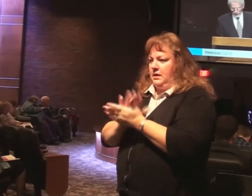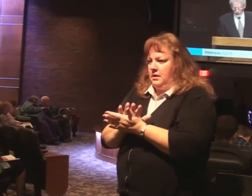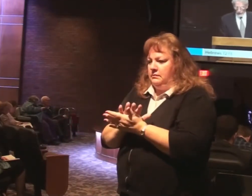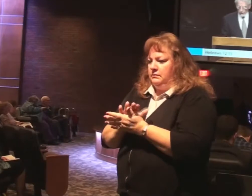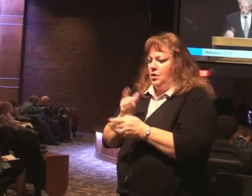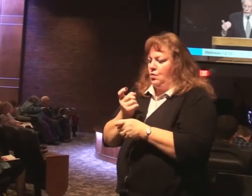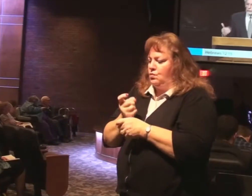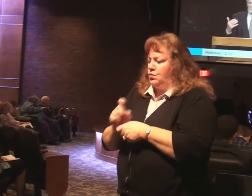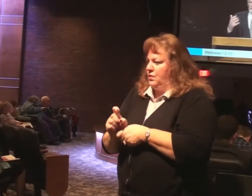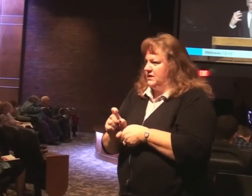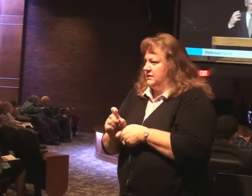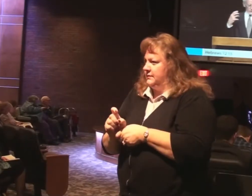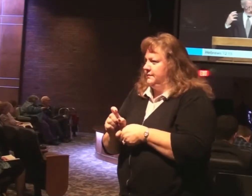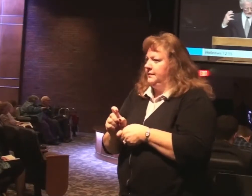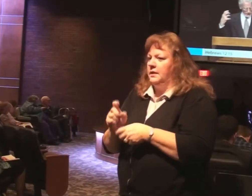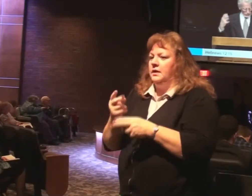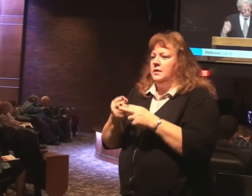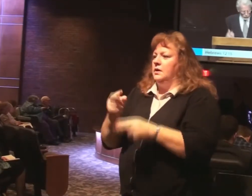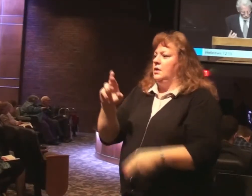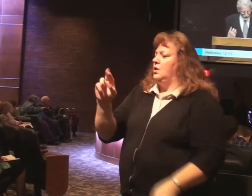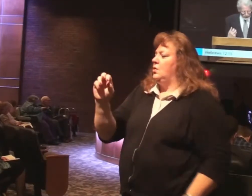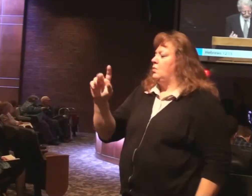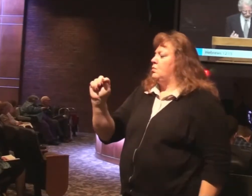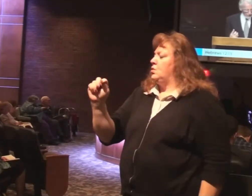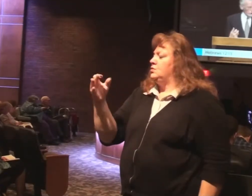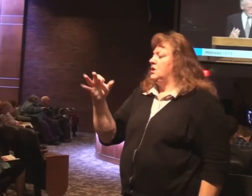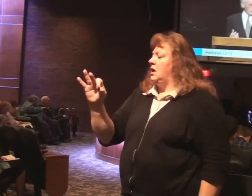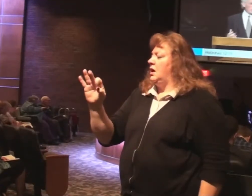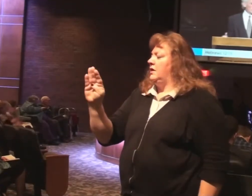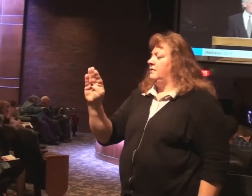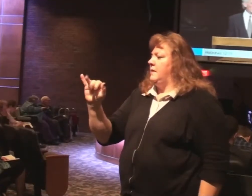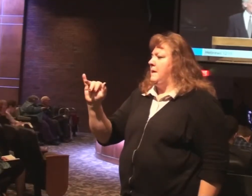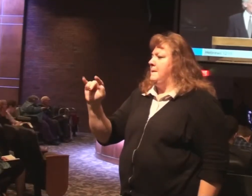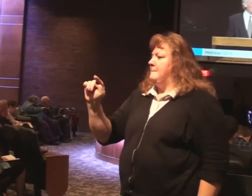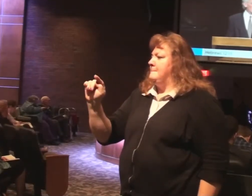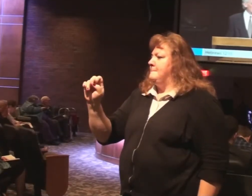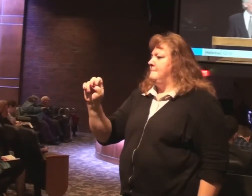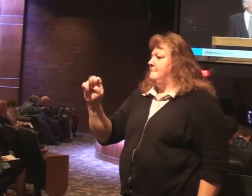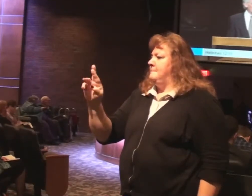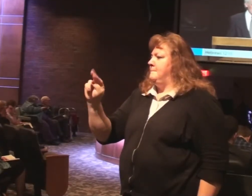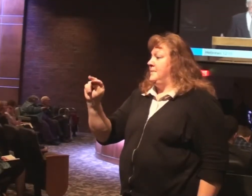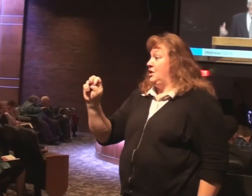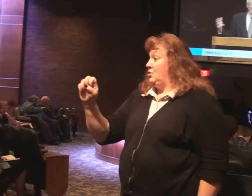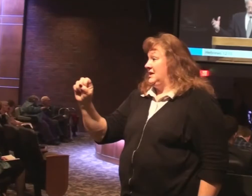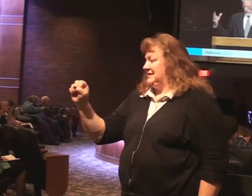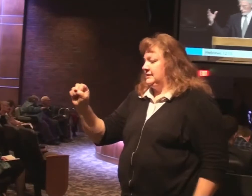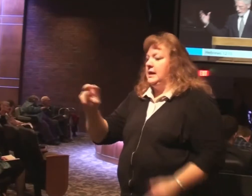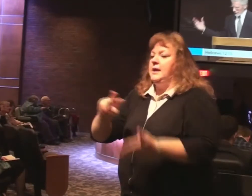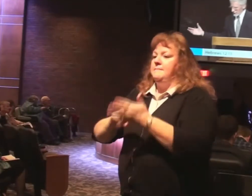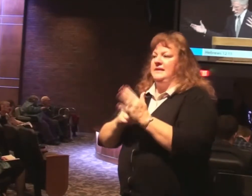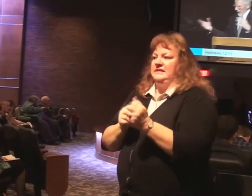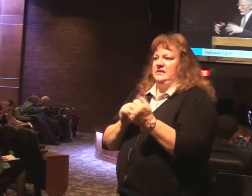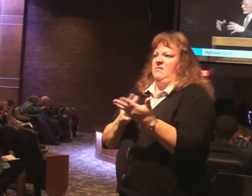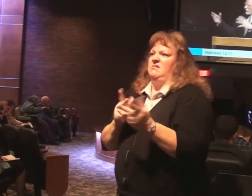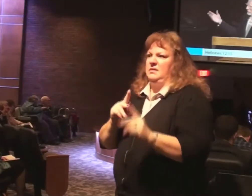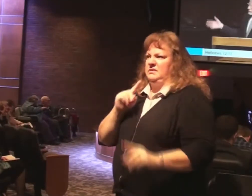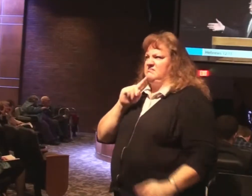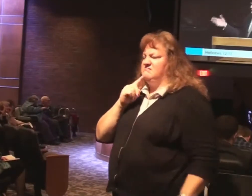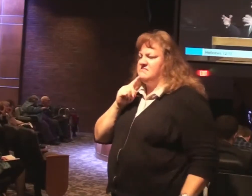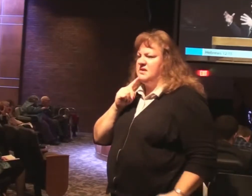A root of bitterness is a root that causes bitterness. So in those days they went out. They gather herbs and plants